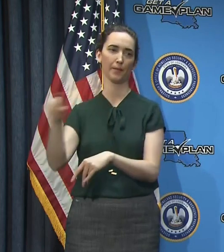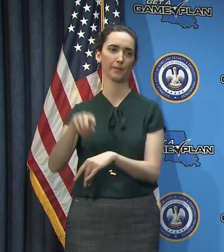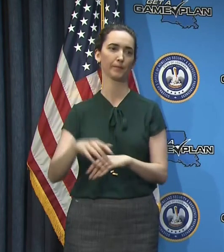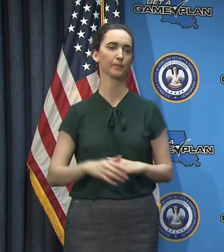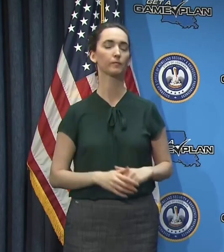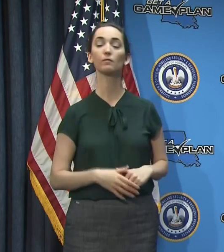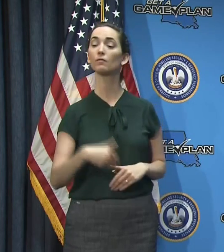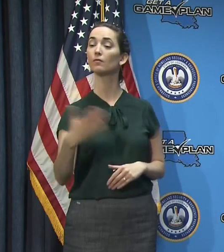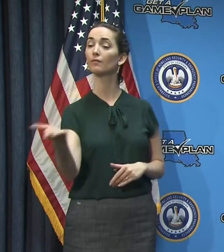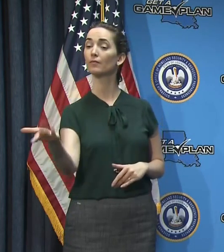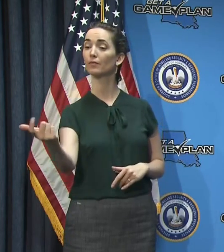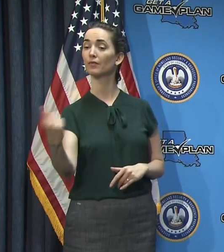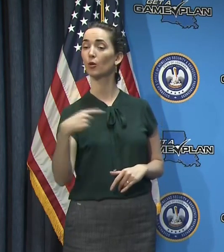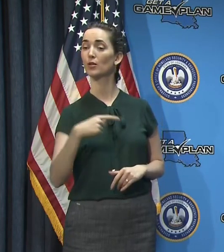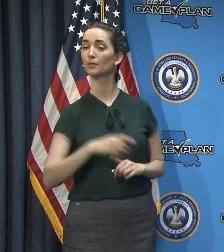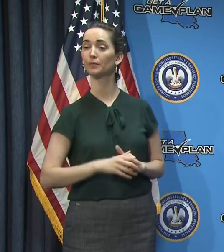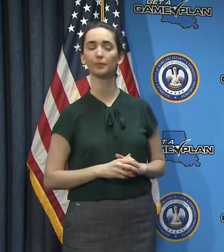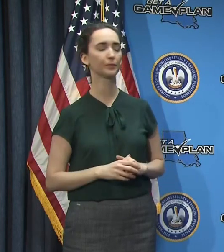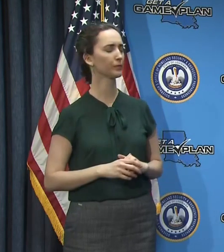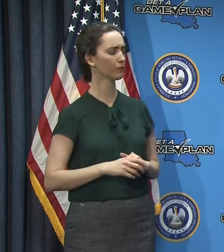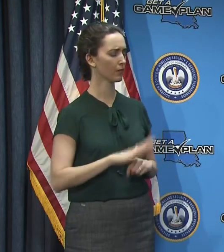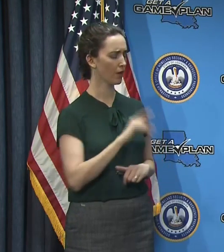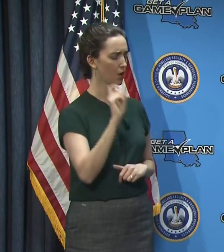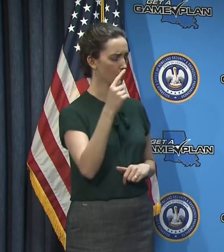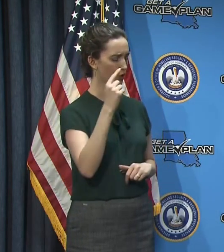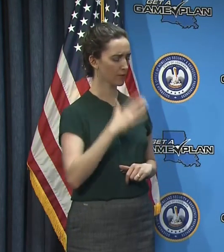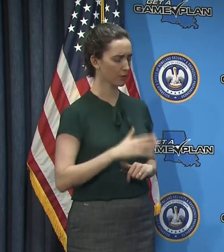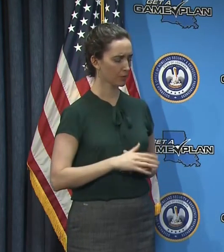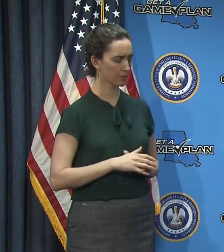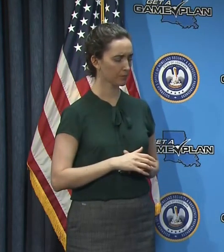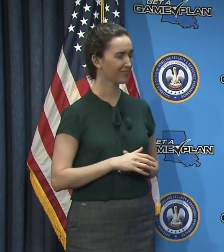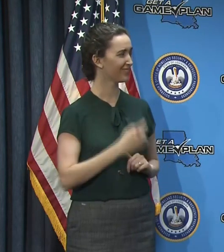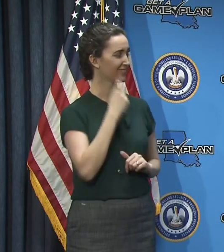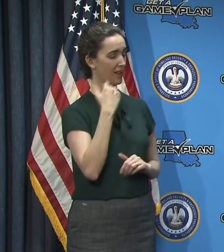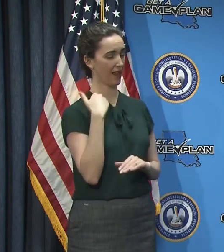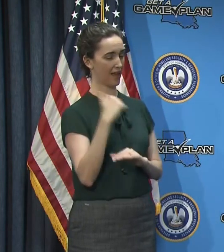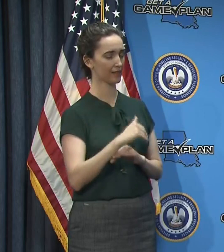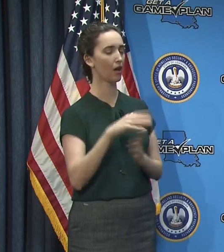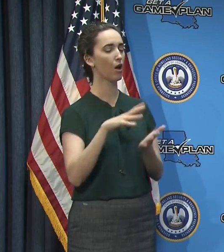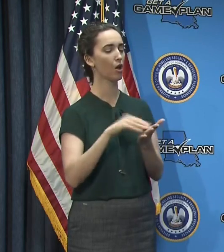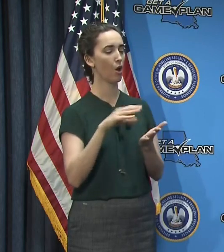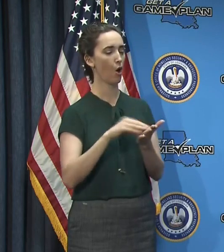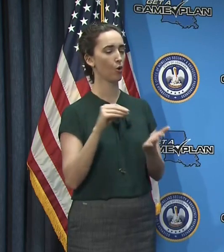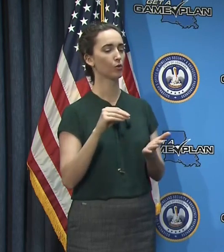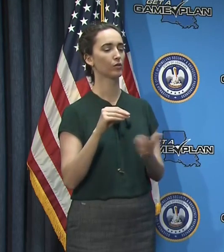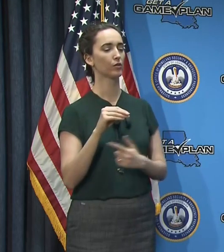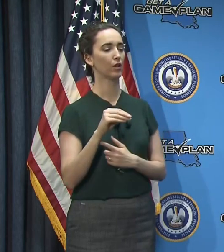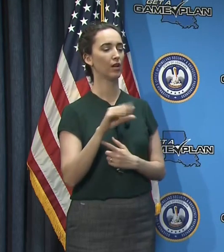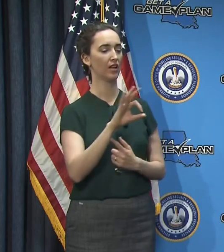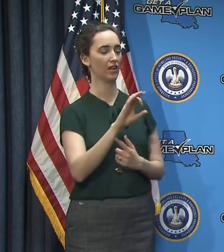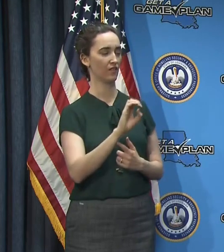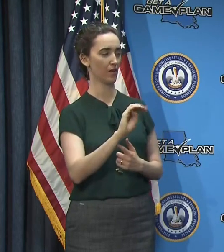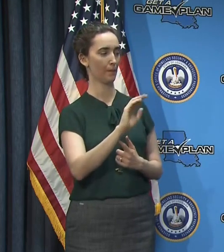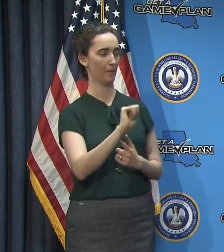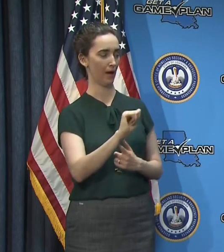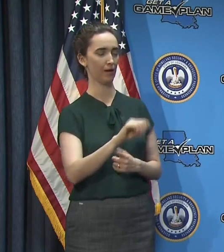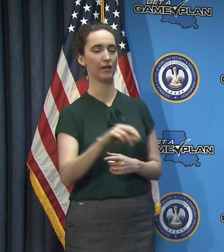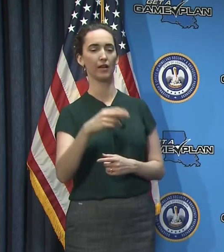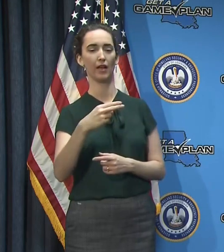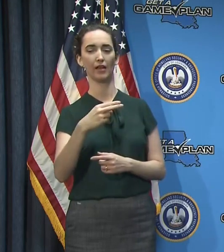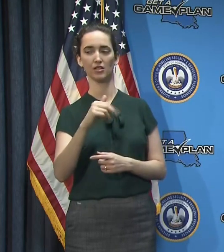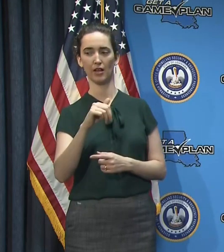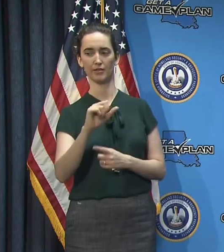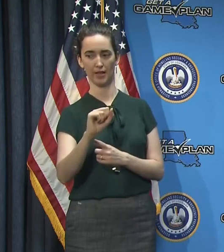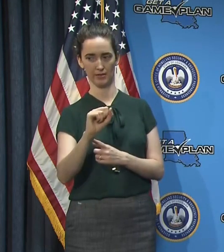obviously, uh, we learned overnight that, uh, FEMA and HHS are saying that the, uh, the national stockpile